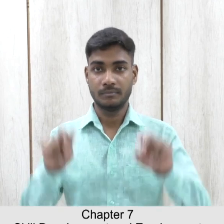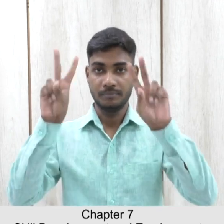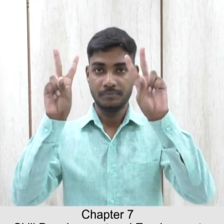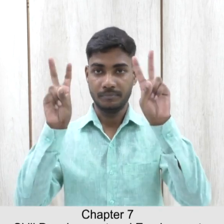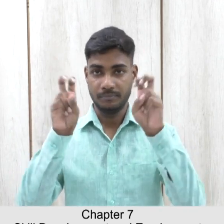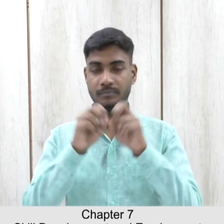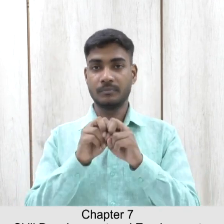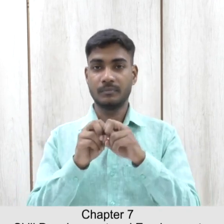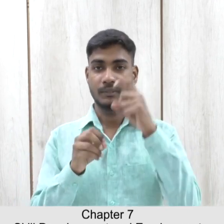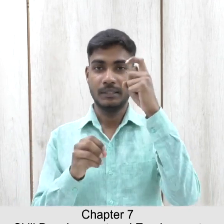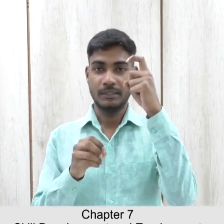Chapter 7